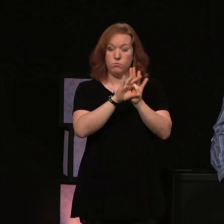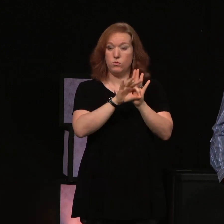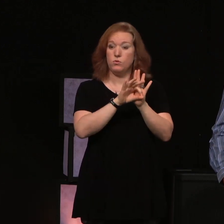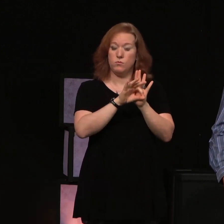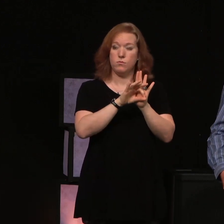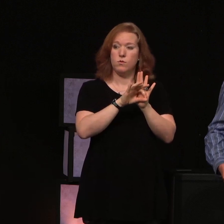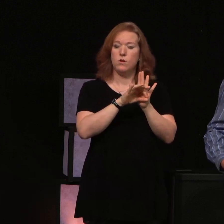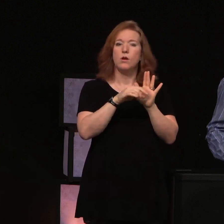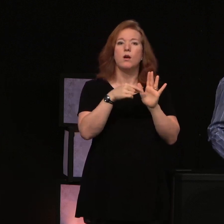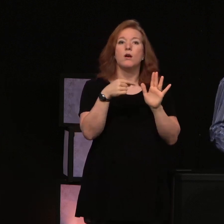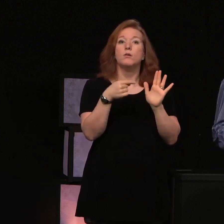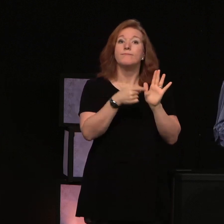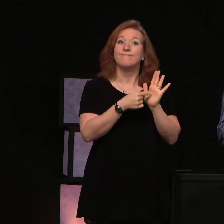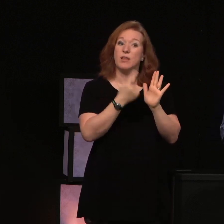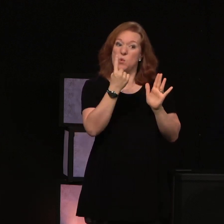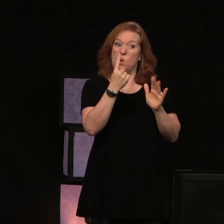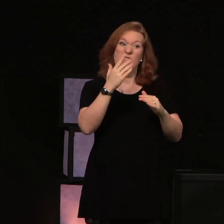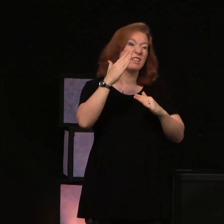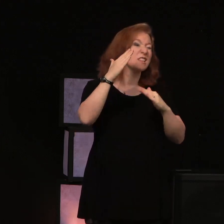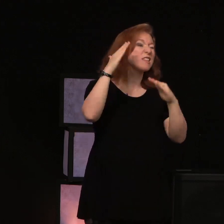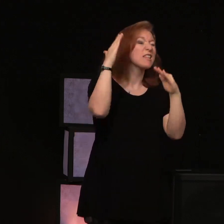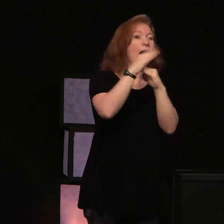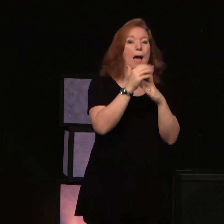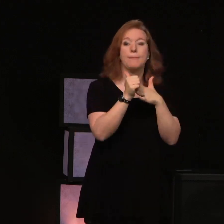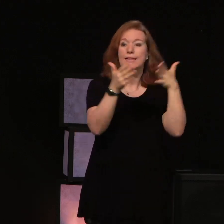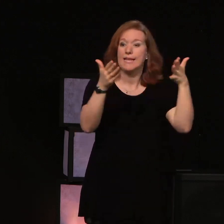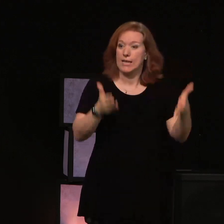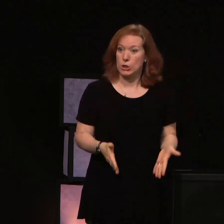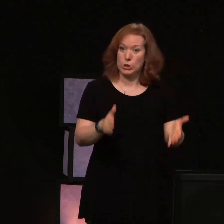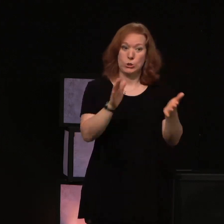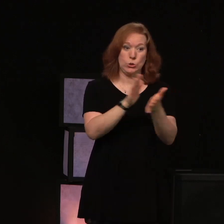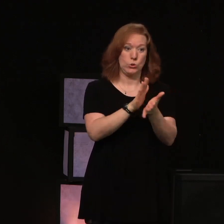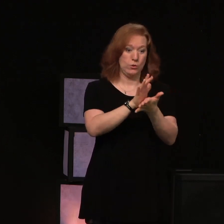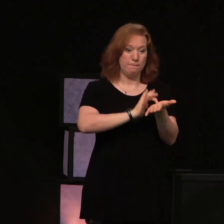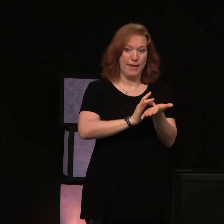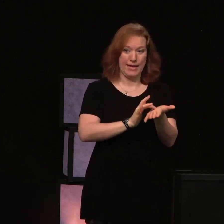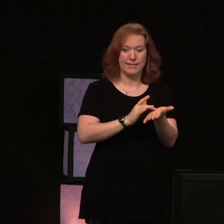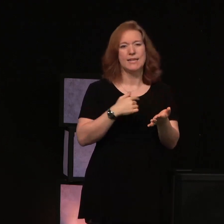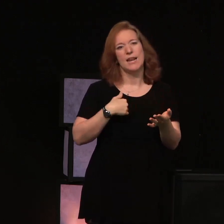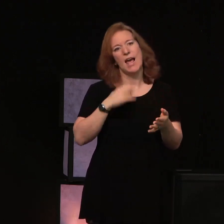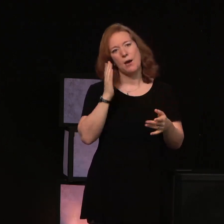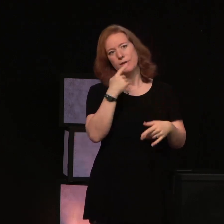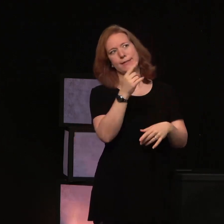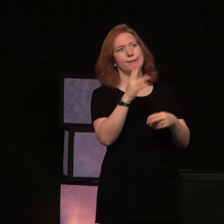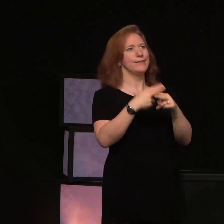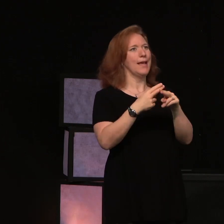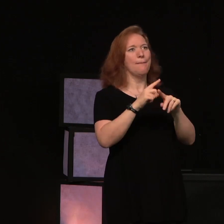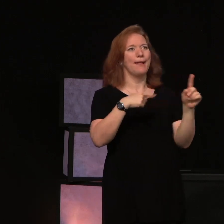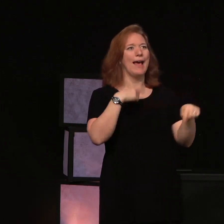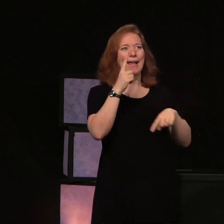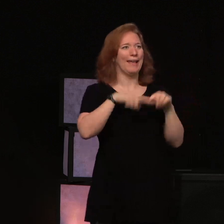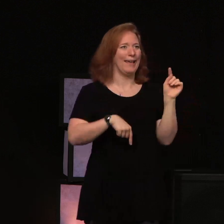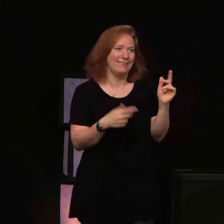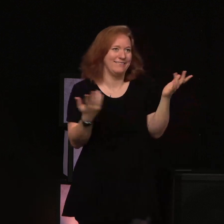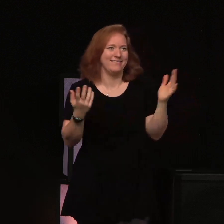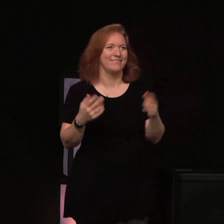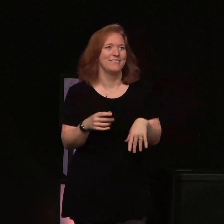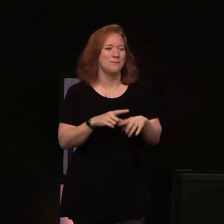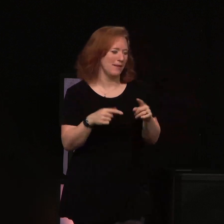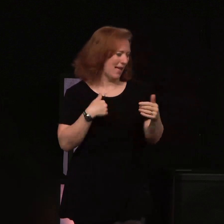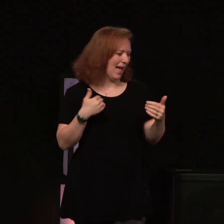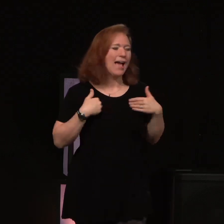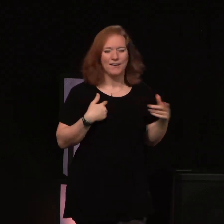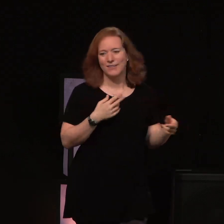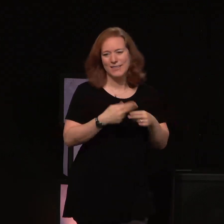the top leaders of the school of medicine. And I'll tell you his name but I wouldn't be able to pronounce it. But I've got it